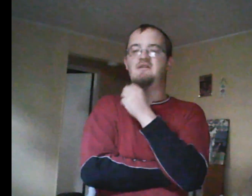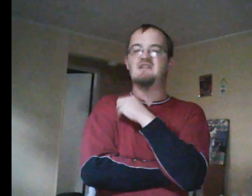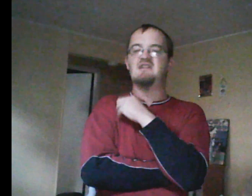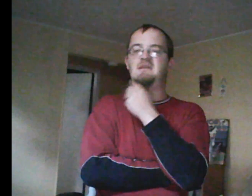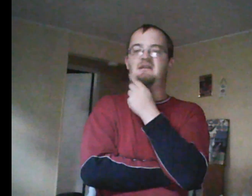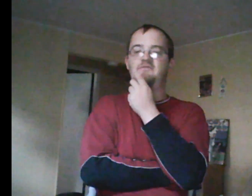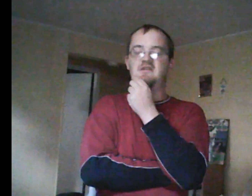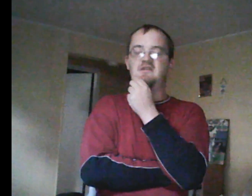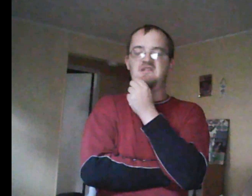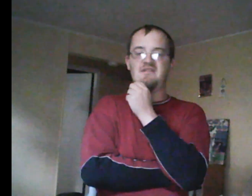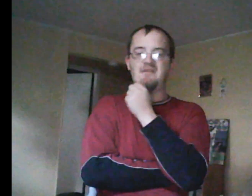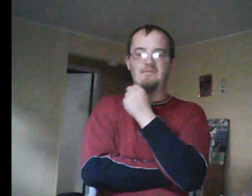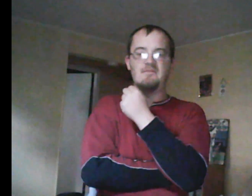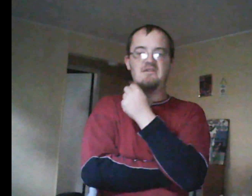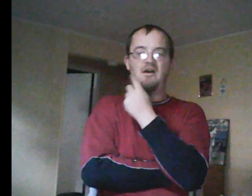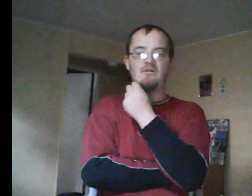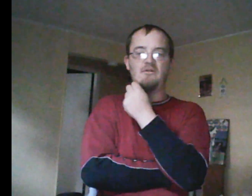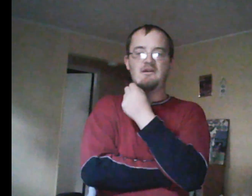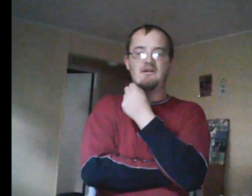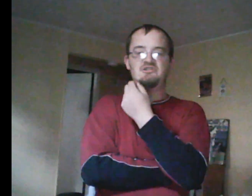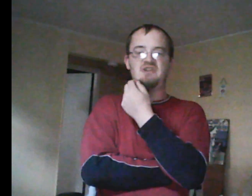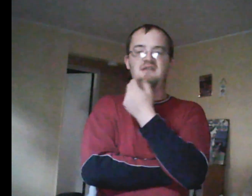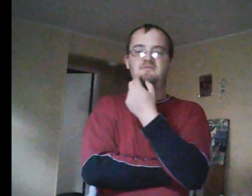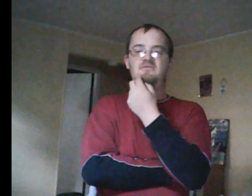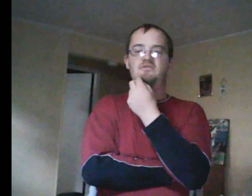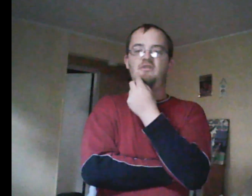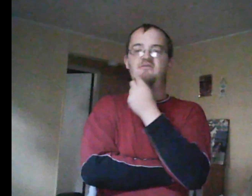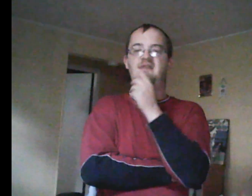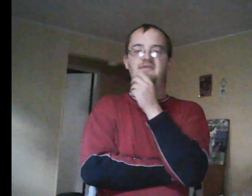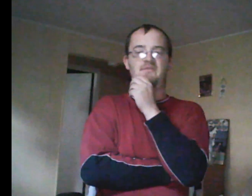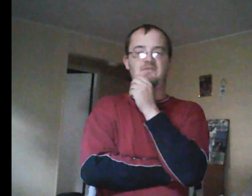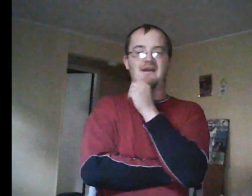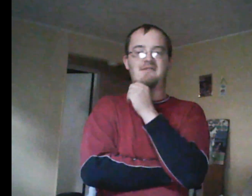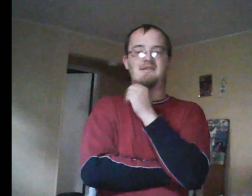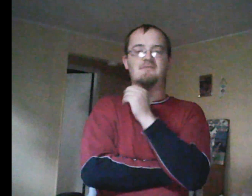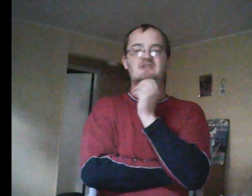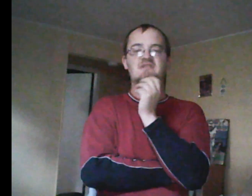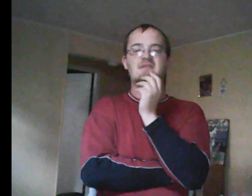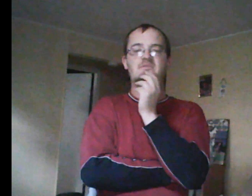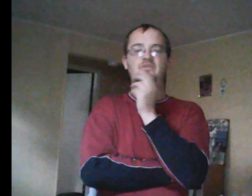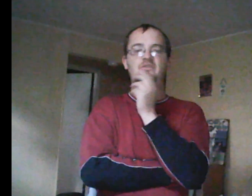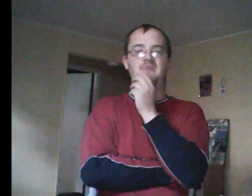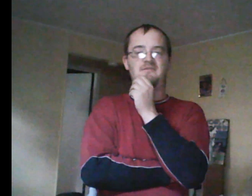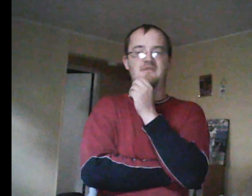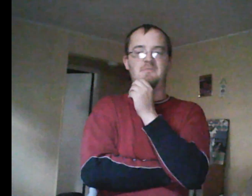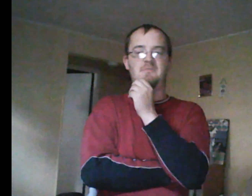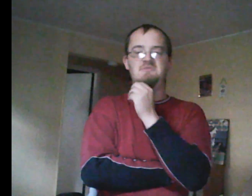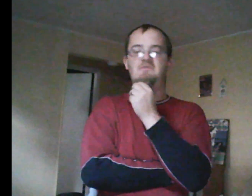against them. But, no. Sean stole stuff from Degrassi. Actually, not the proof, but that punishment was basically because of it.